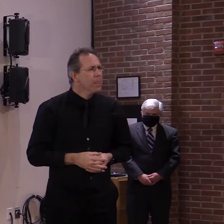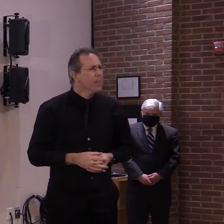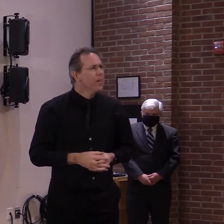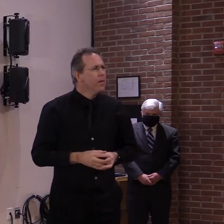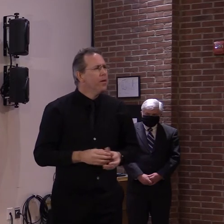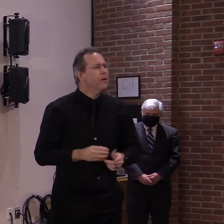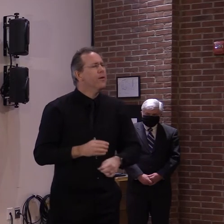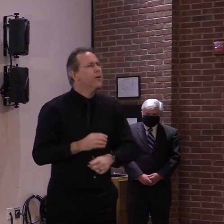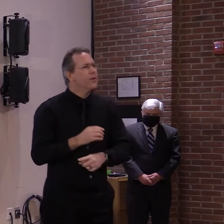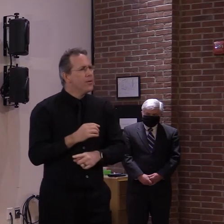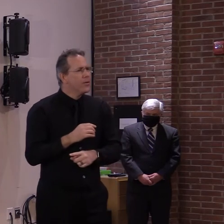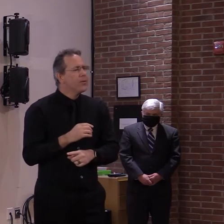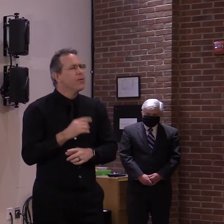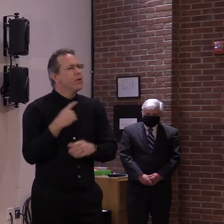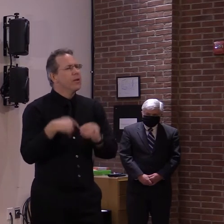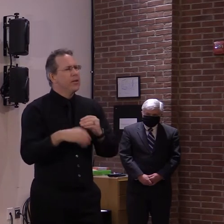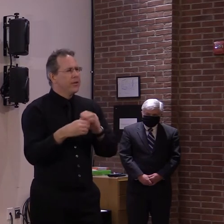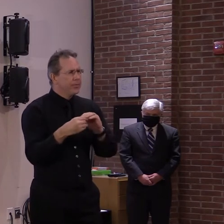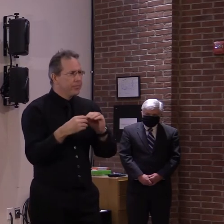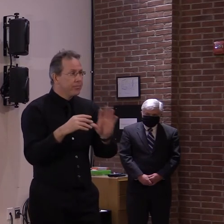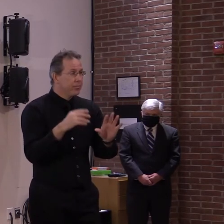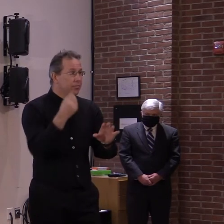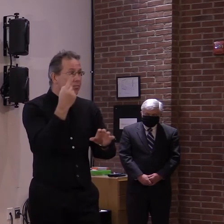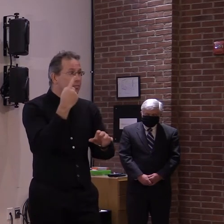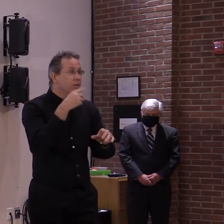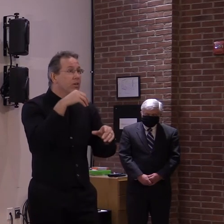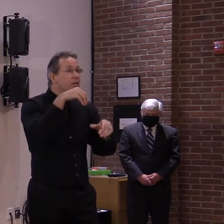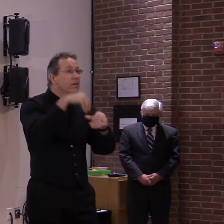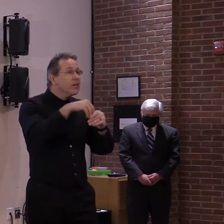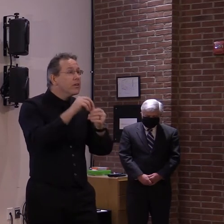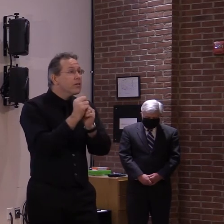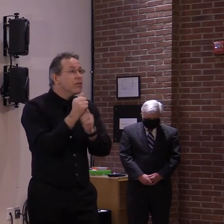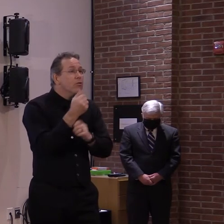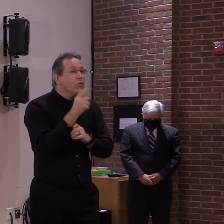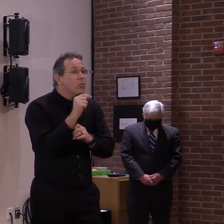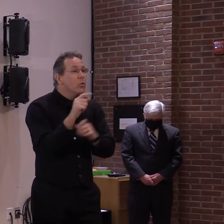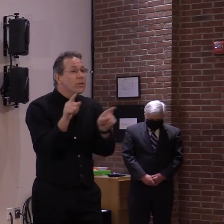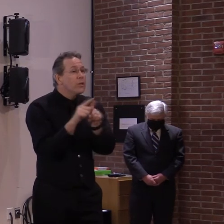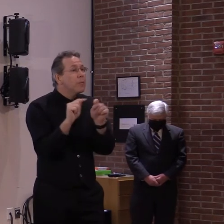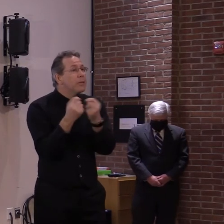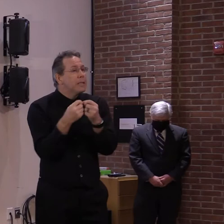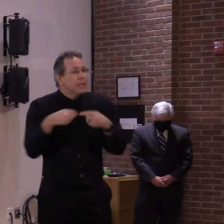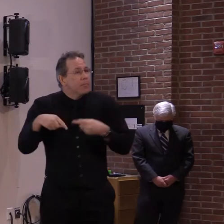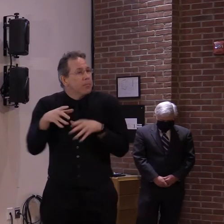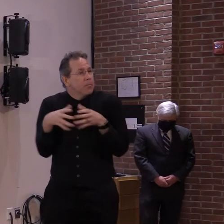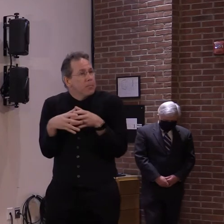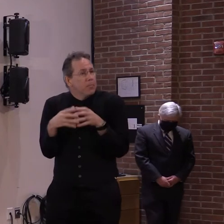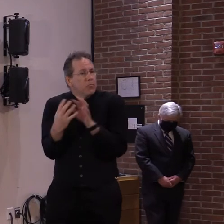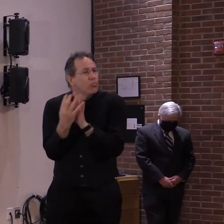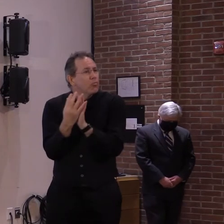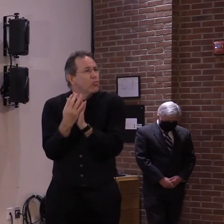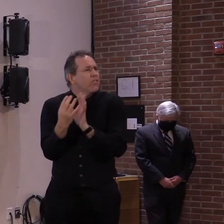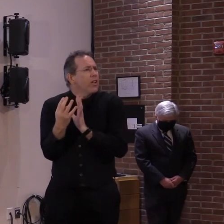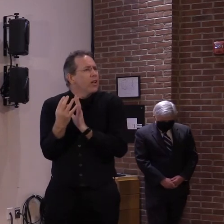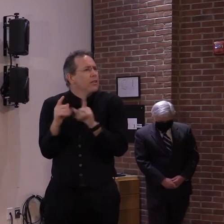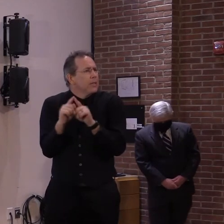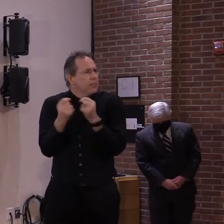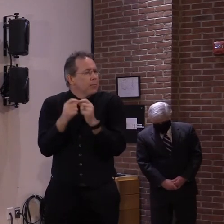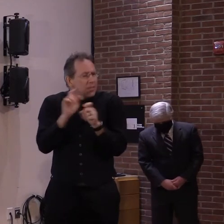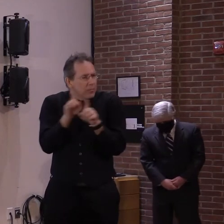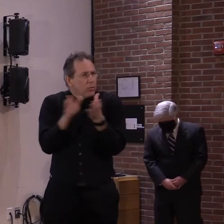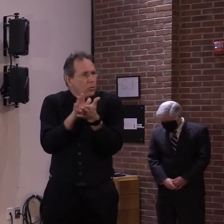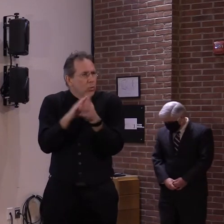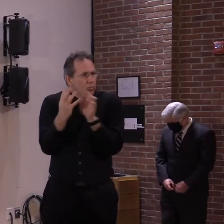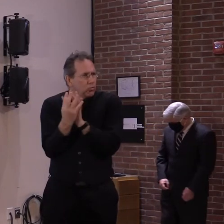still have inter, uh, school, inter team, uh, scrimmages, but not, not teams from, uh, you know, from another,